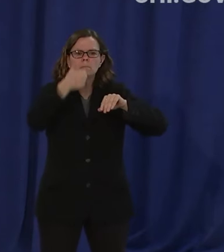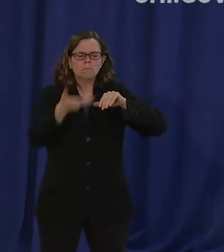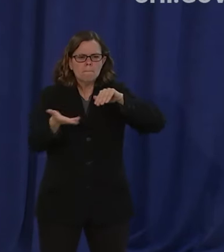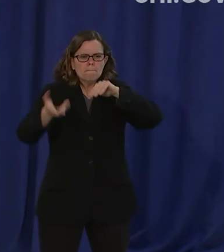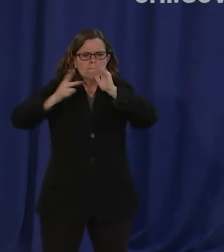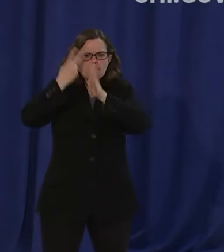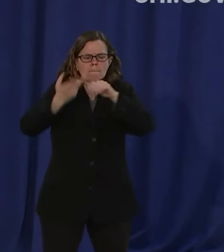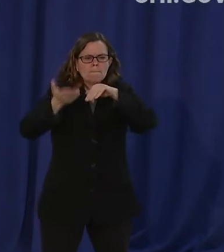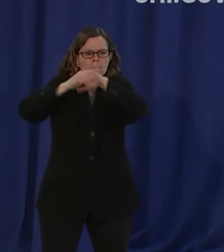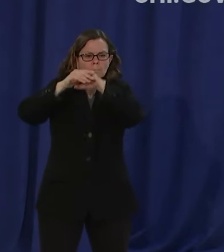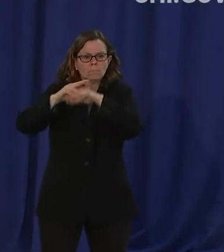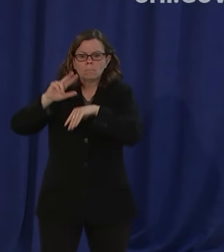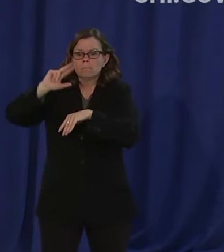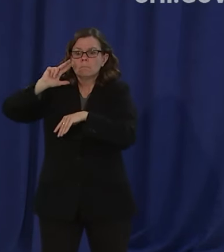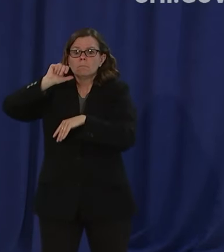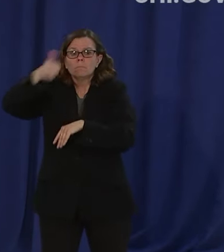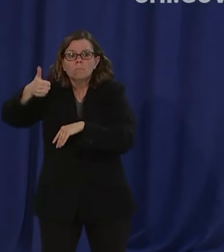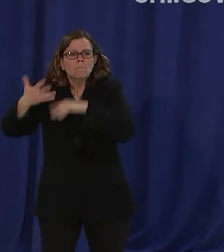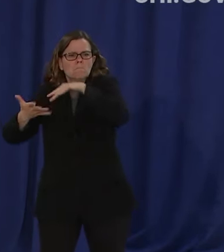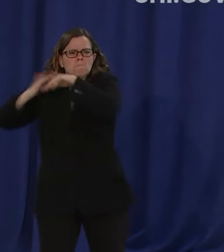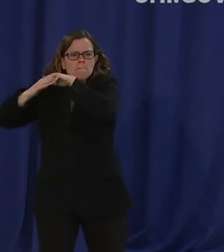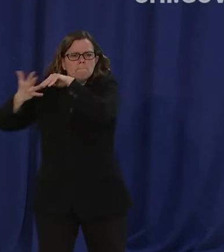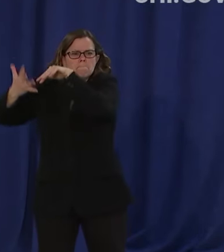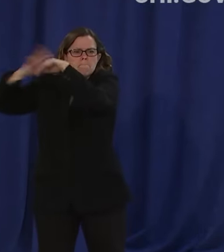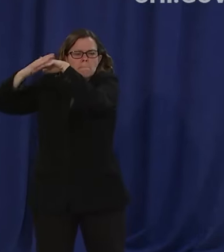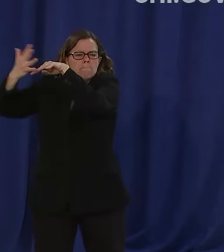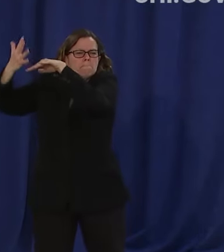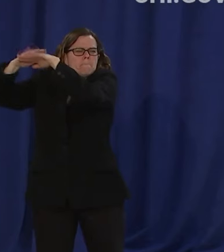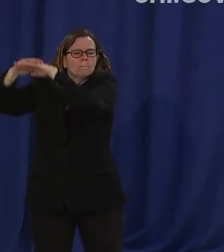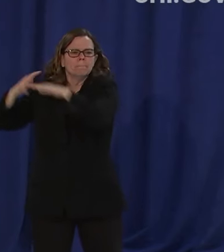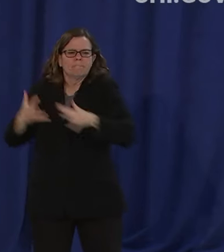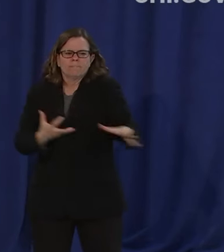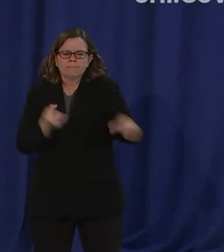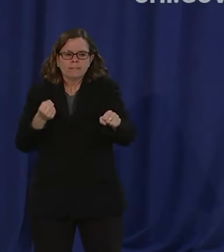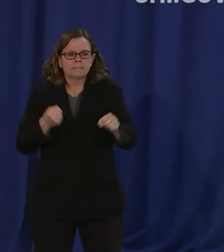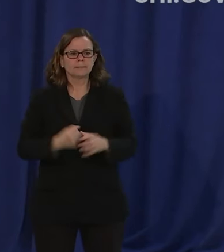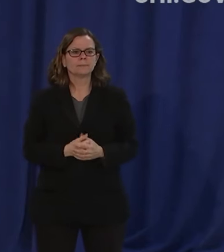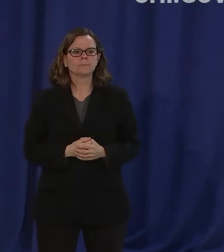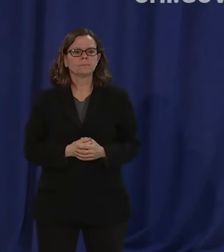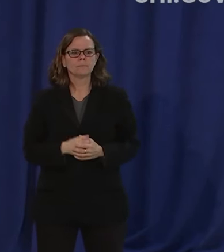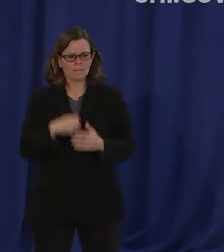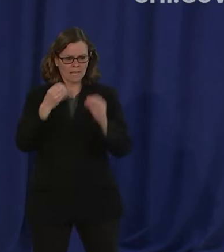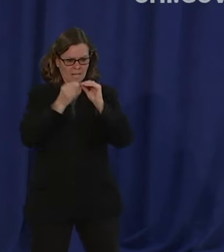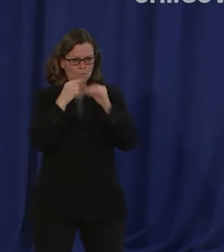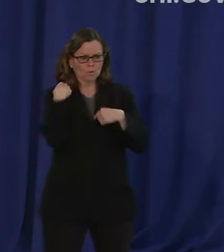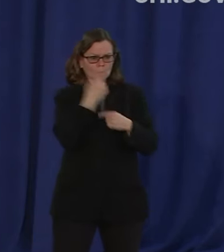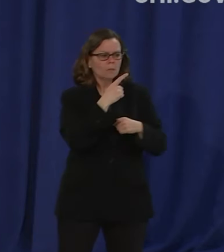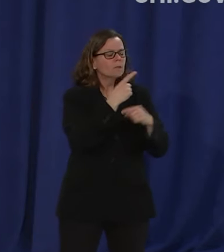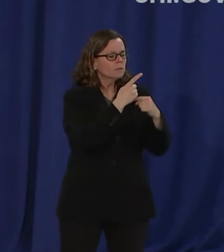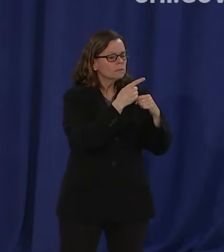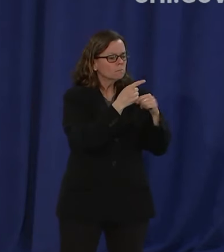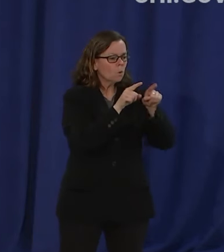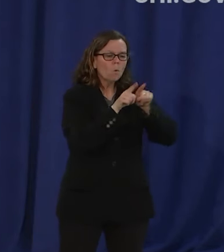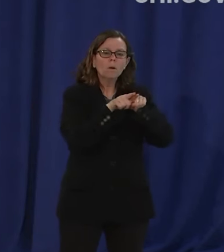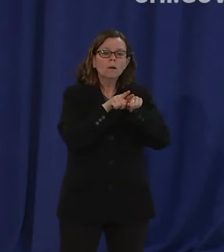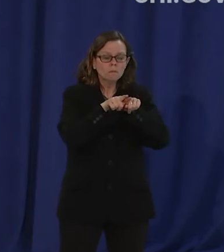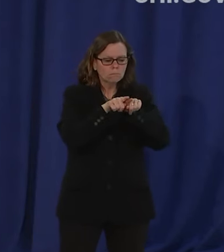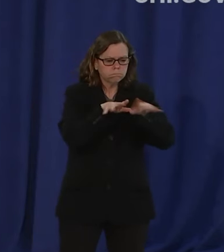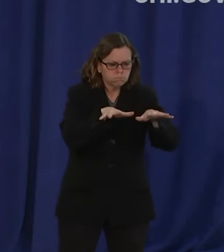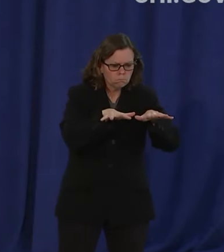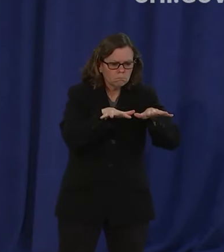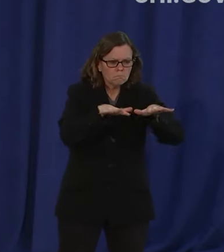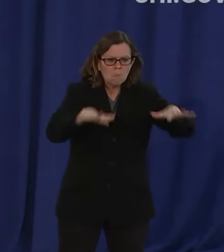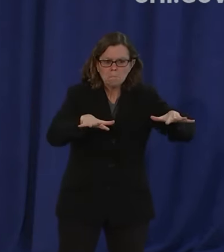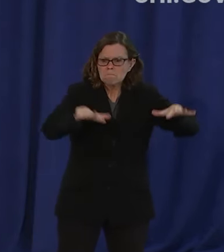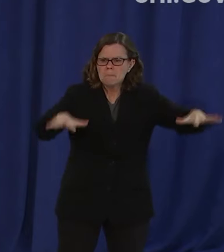i'm sorry every two to three days seeing the doubling of the cases um we're in a very different and better place um in